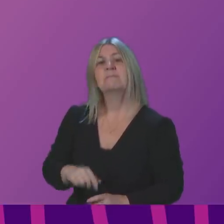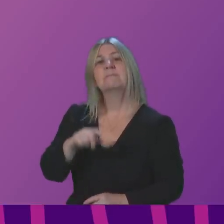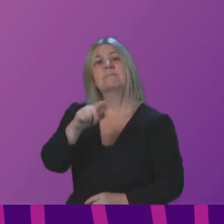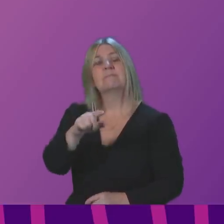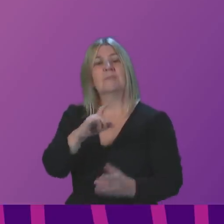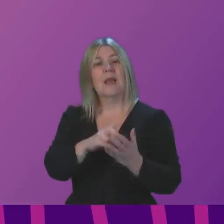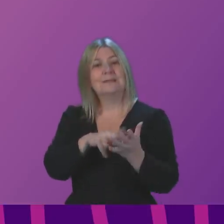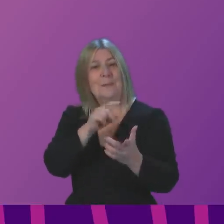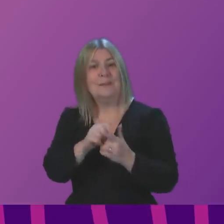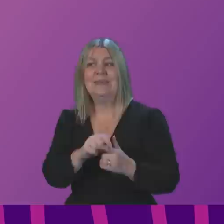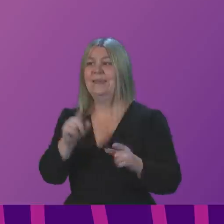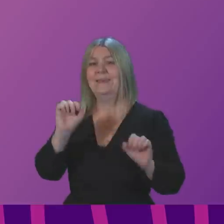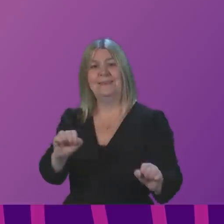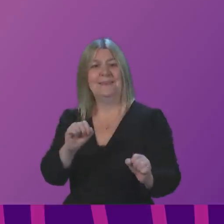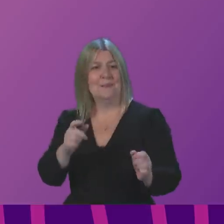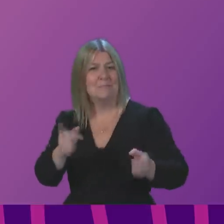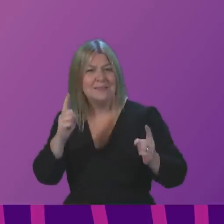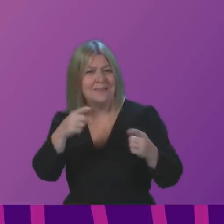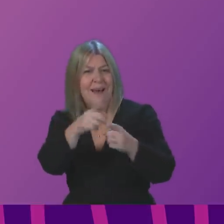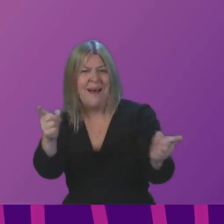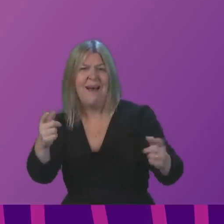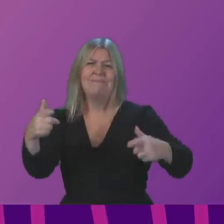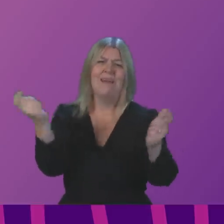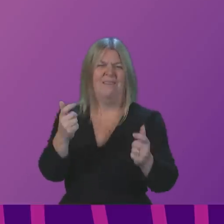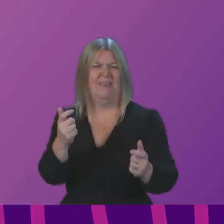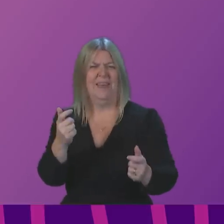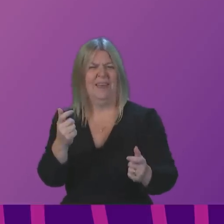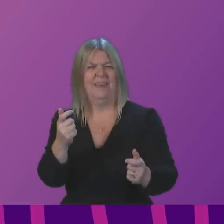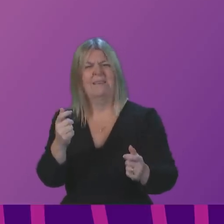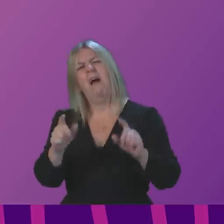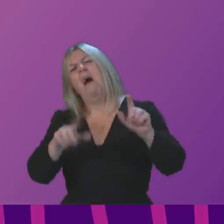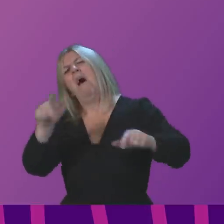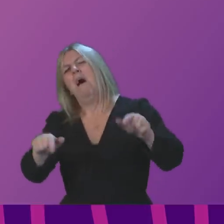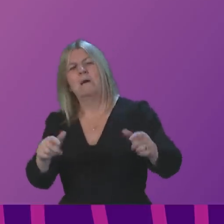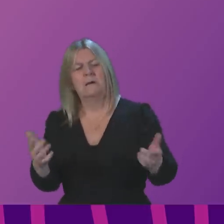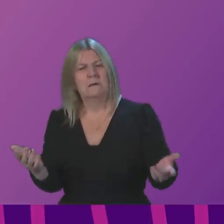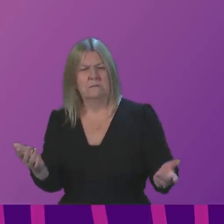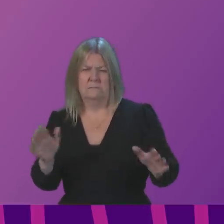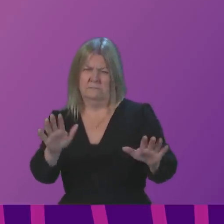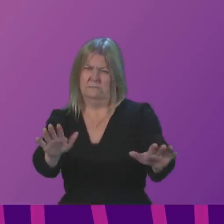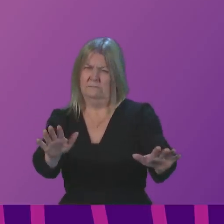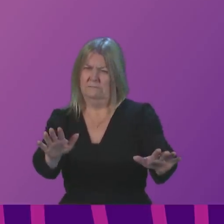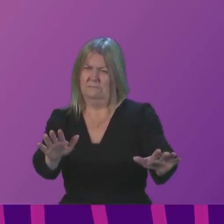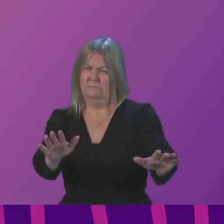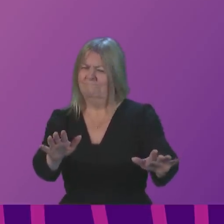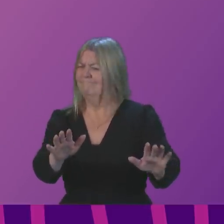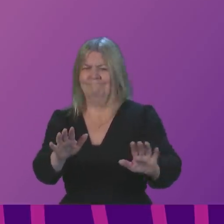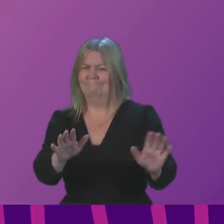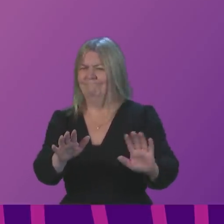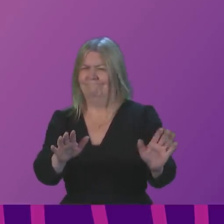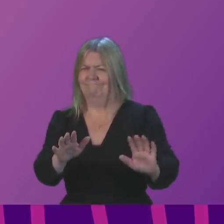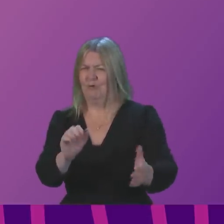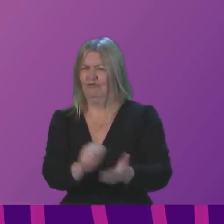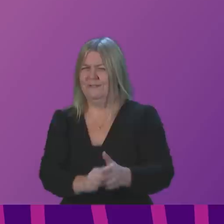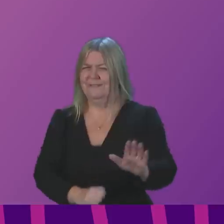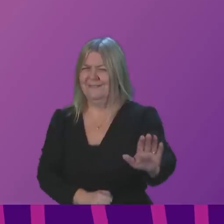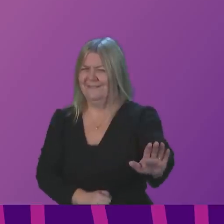and shouting down comments from all of our constituents is, I think, very, very telling. Because there